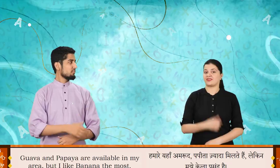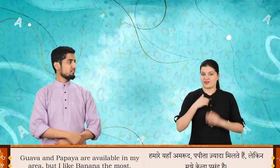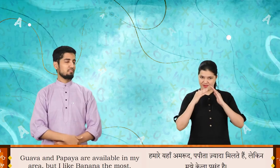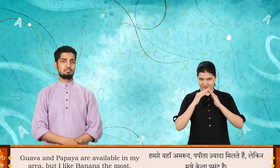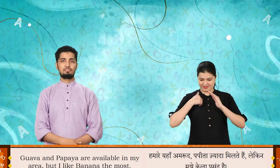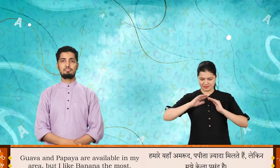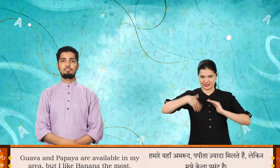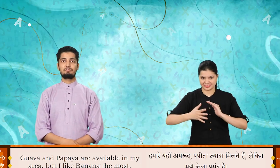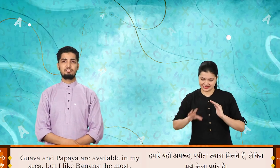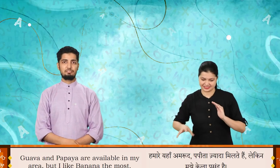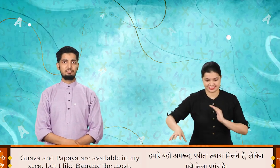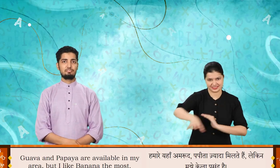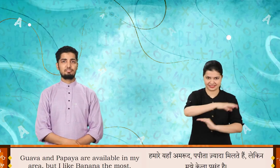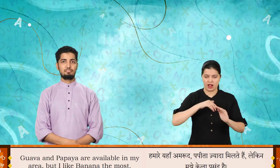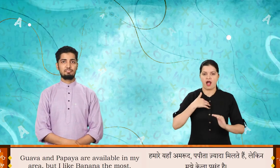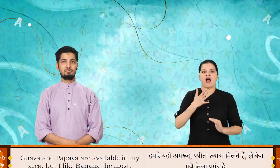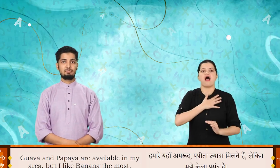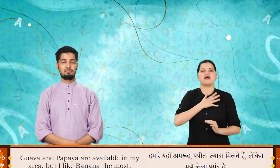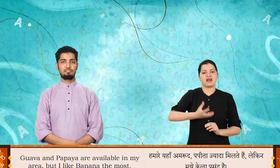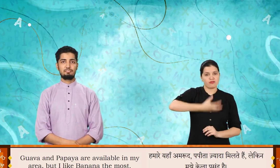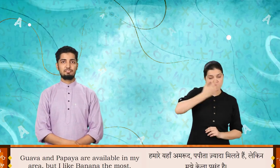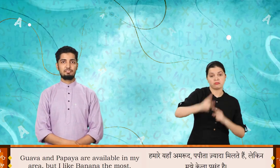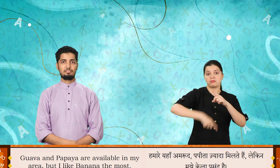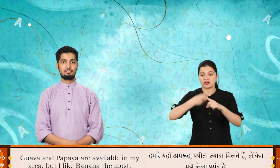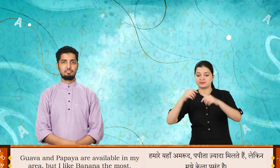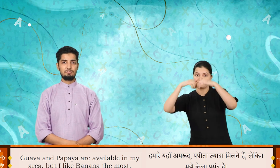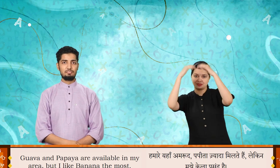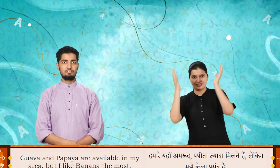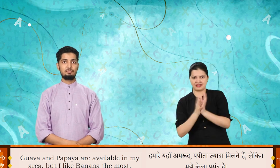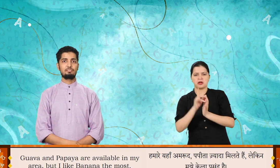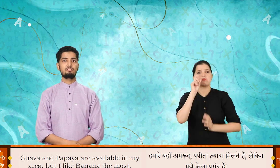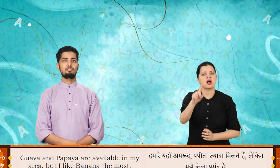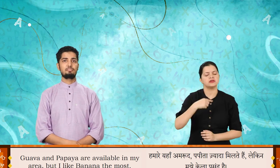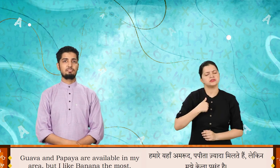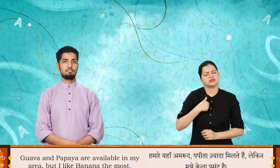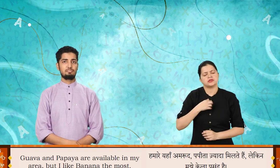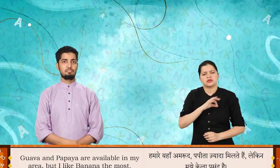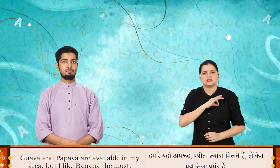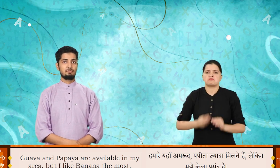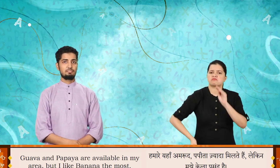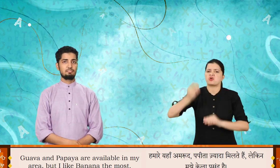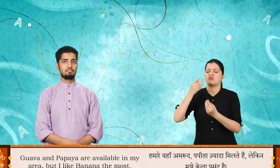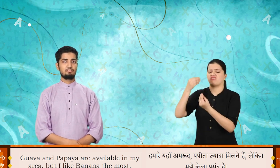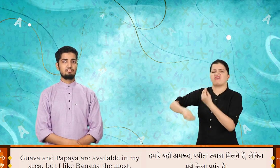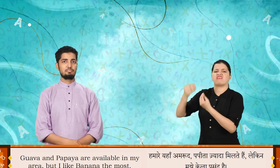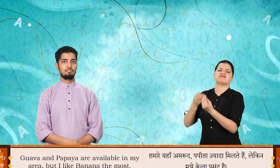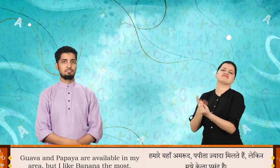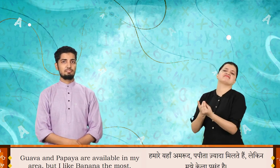Guava and papaya are available in my area. But I like banana the most.